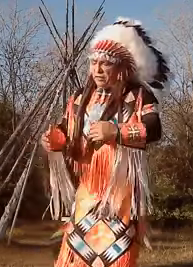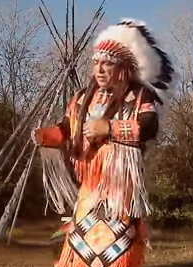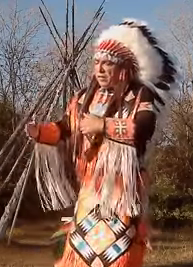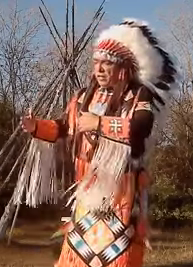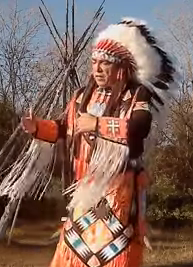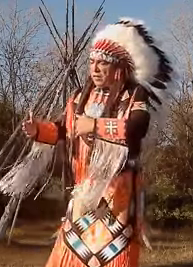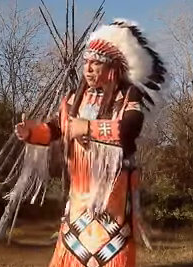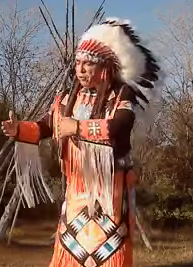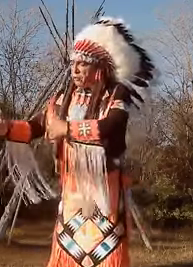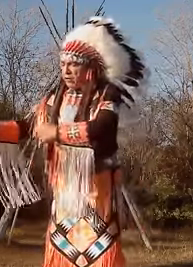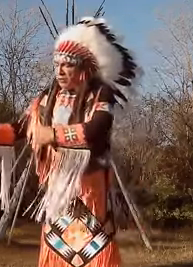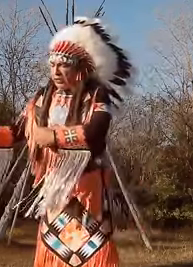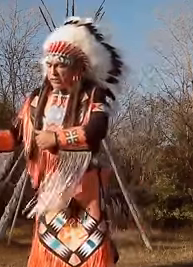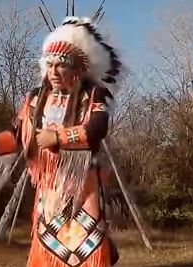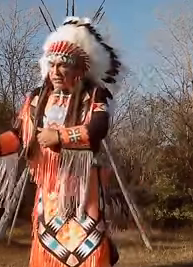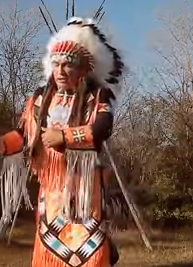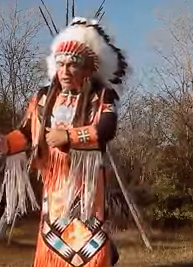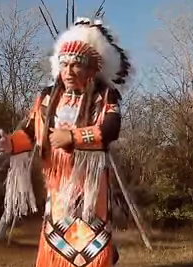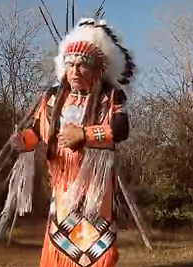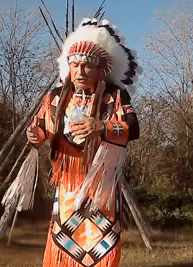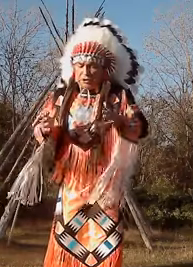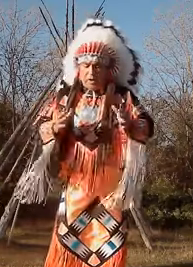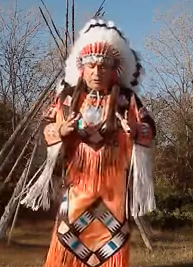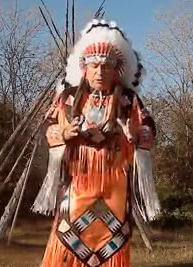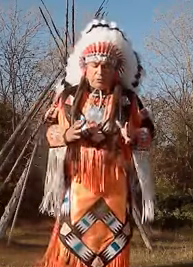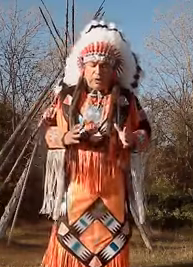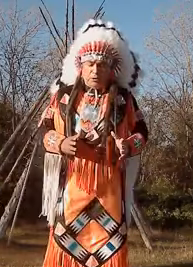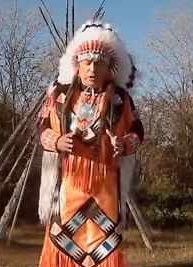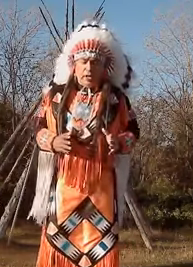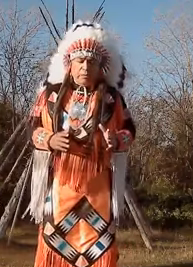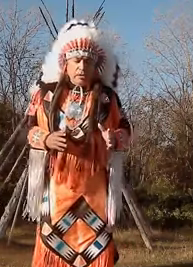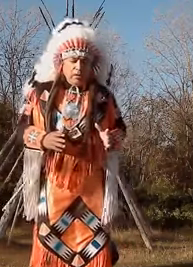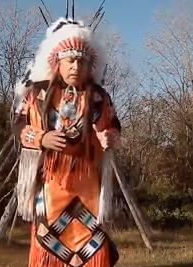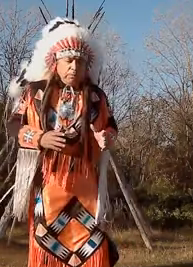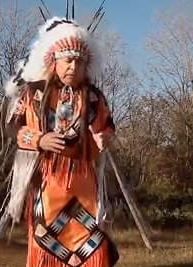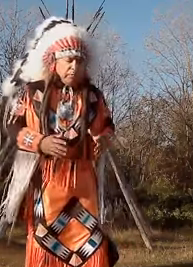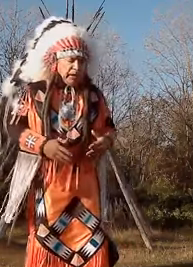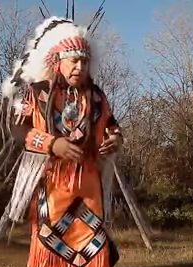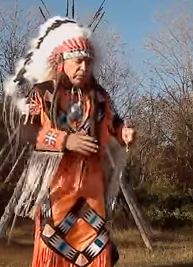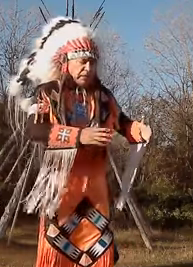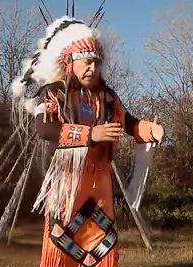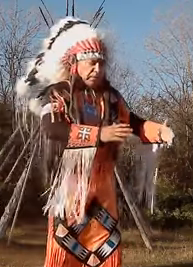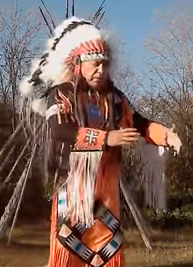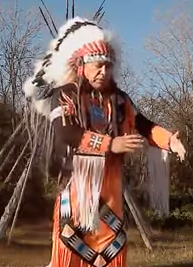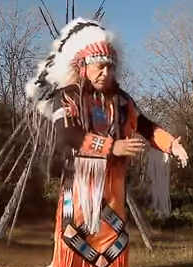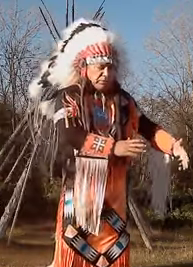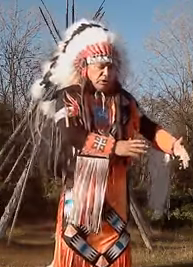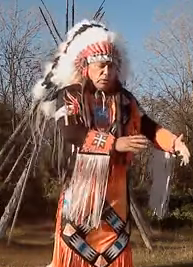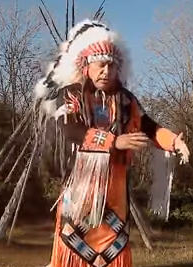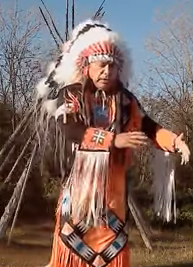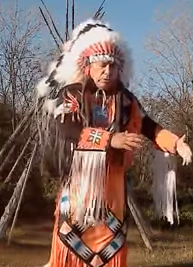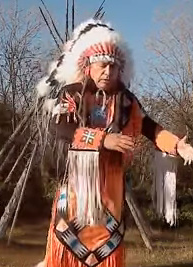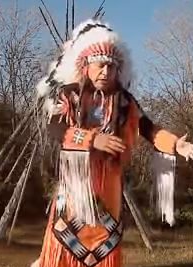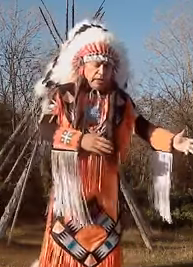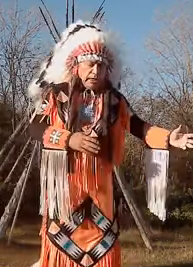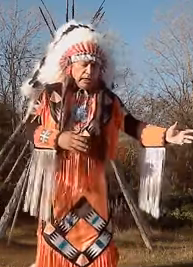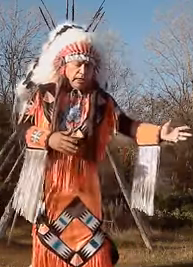the other tribal nations, you know, just not just my tribe, but to be able to take maybe the Muskogee language and